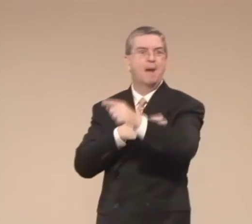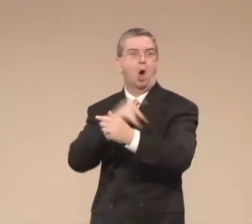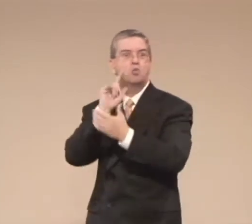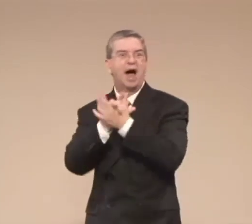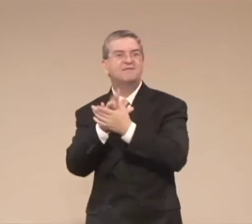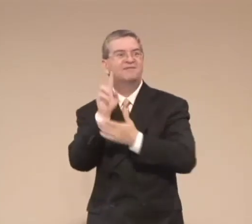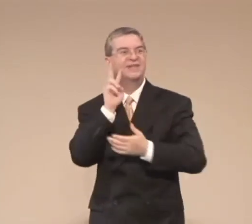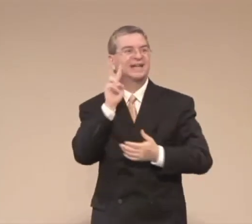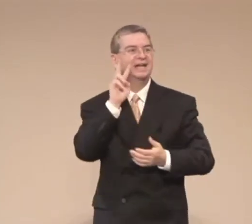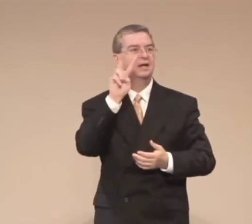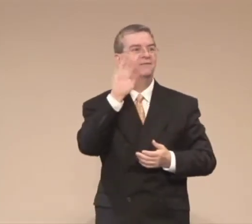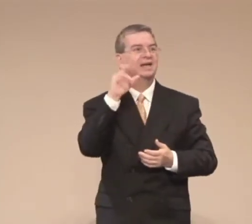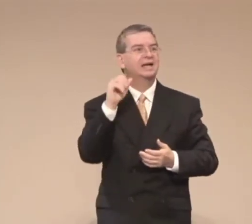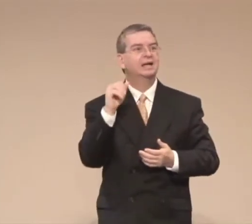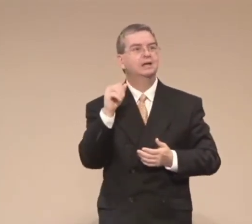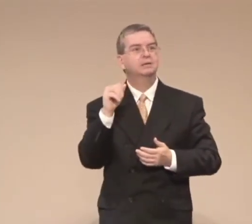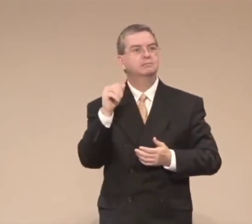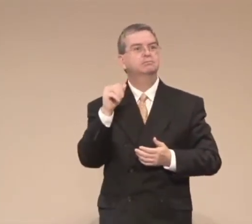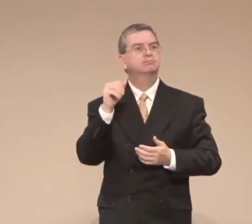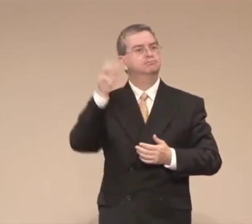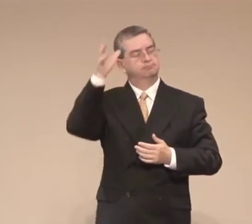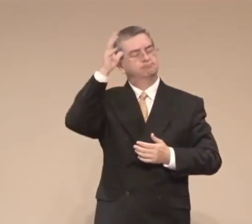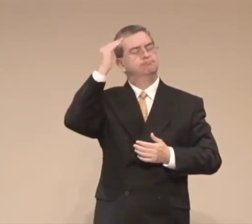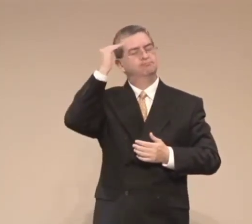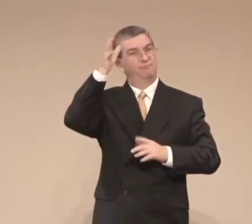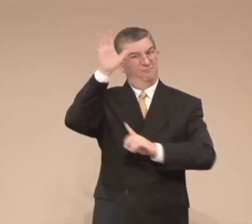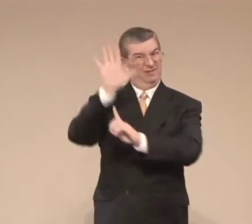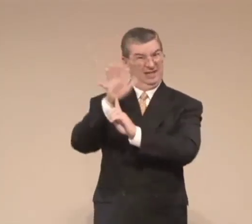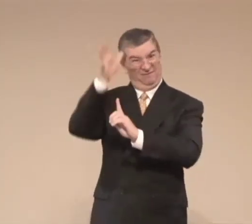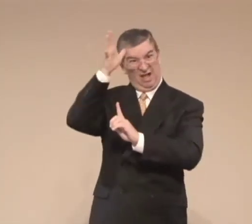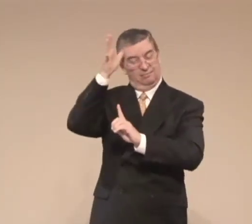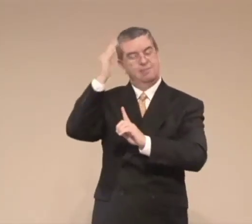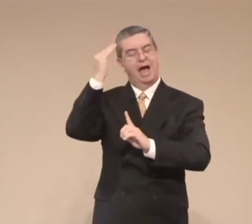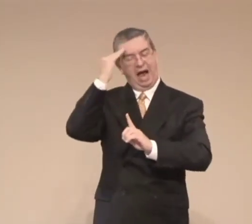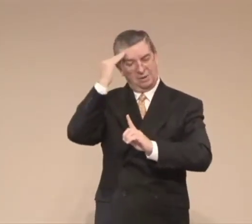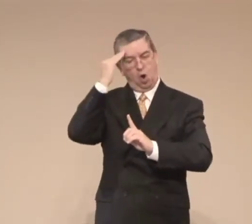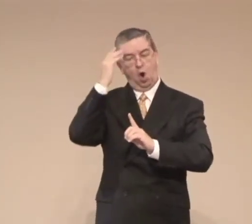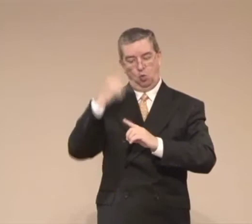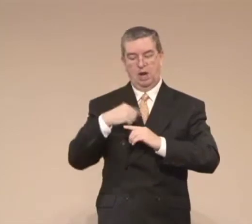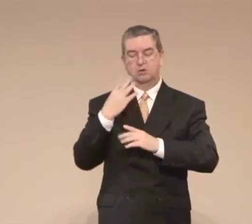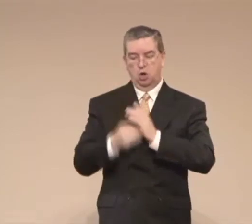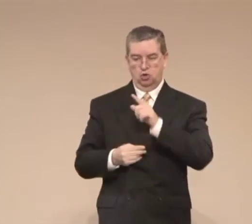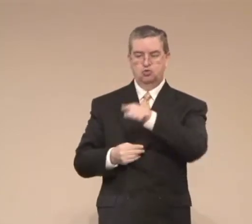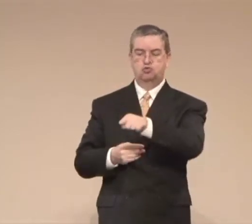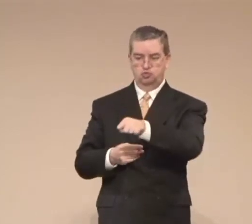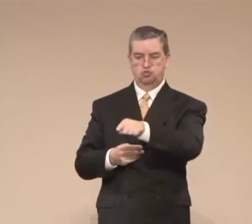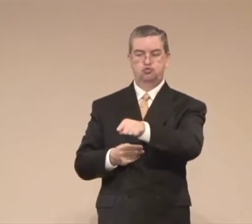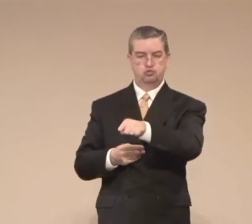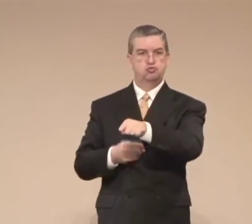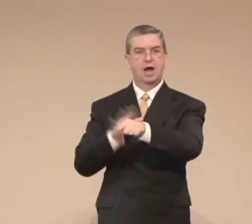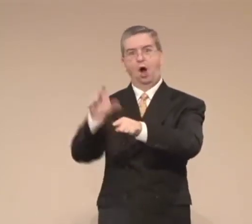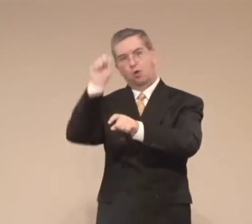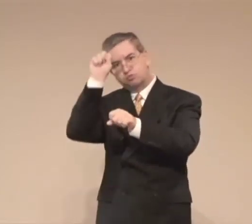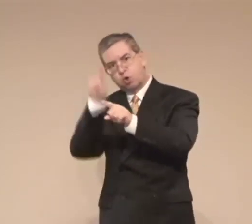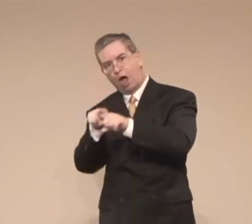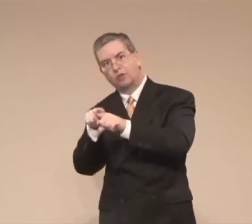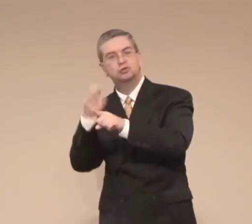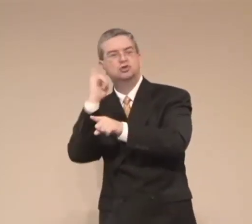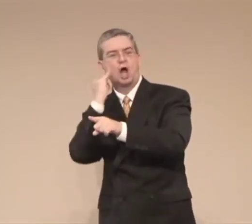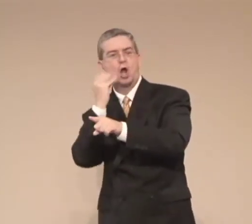And the scripture is telling us that even once our fathers are gone, we need to continue to